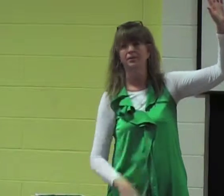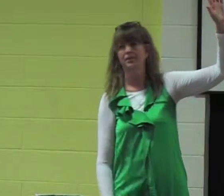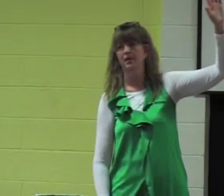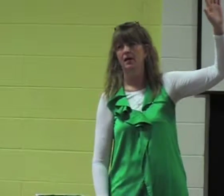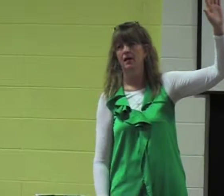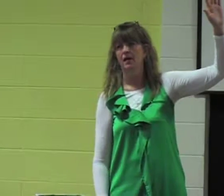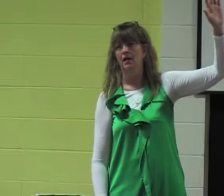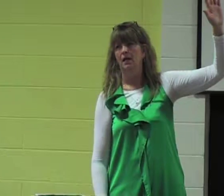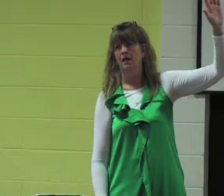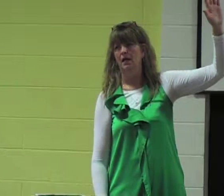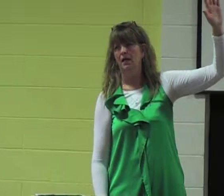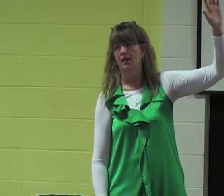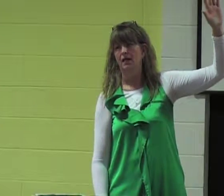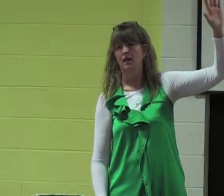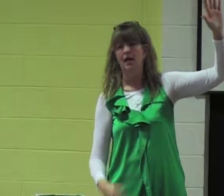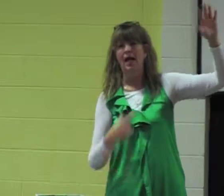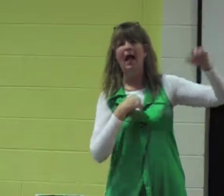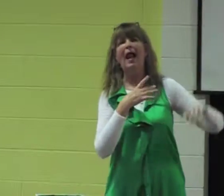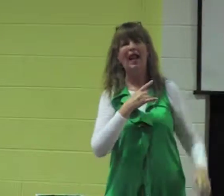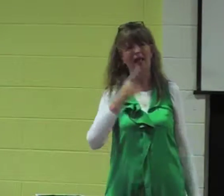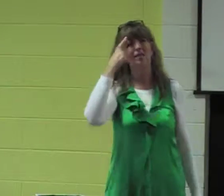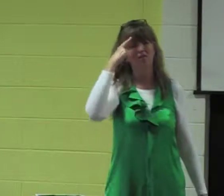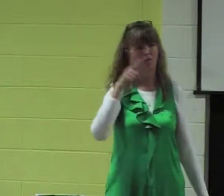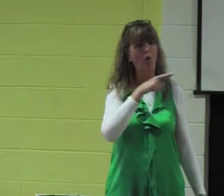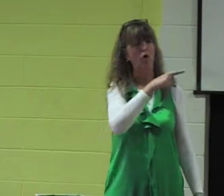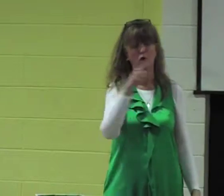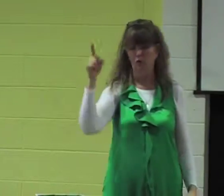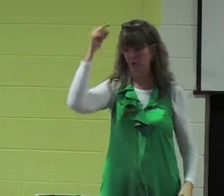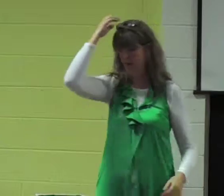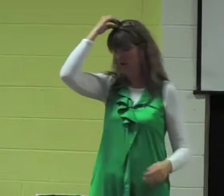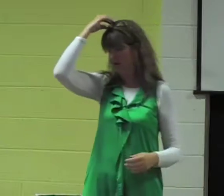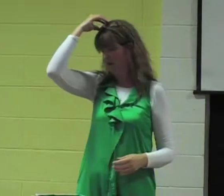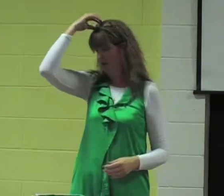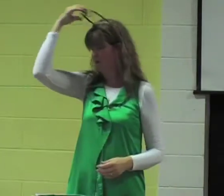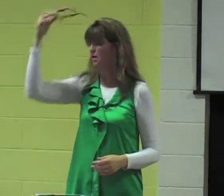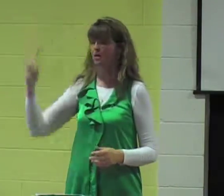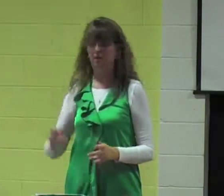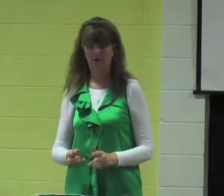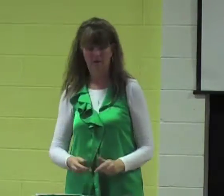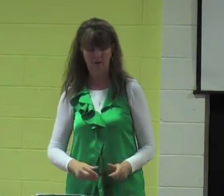I'm trying to like it for a while. I'm to like it. I'll like it for you, okay?